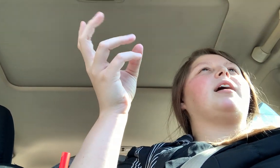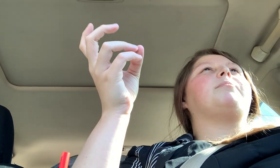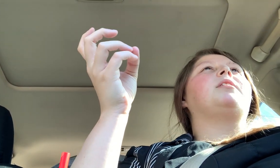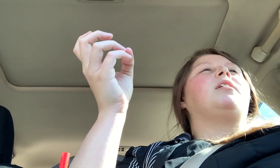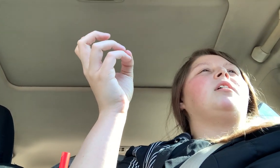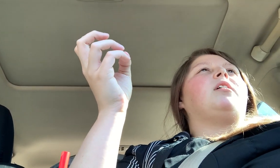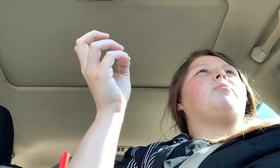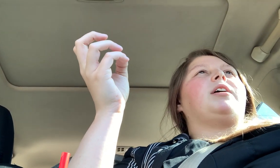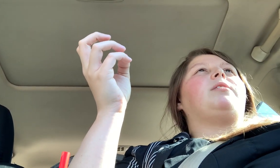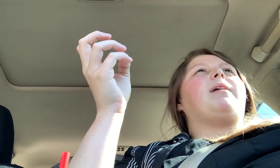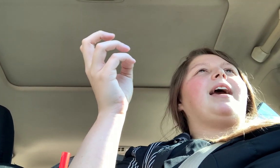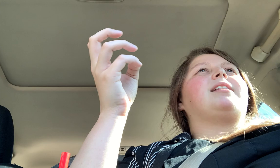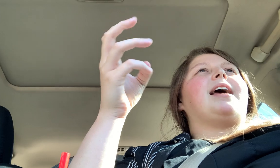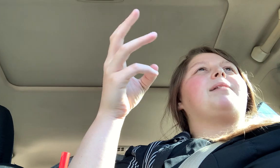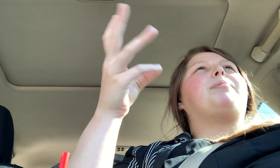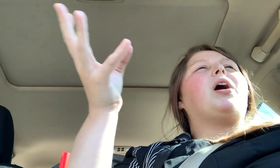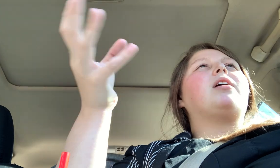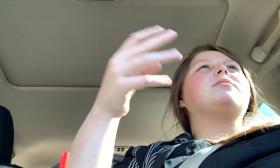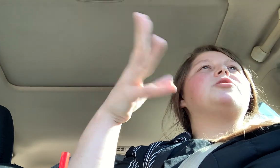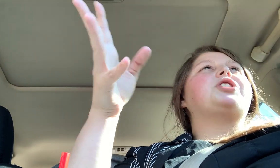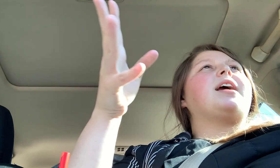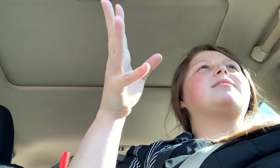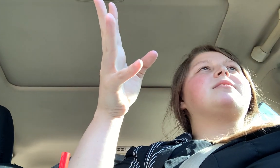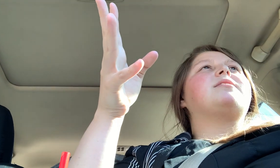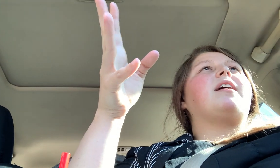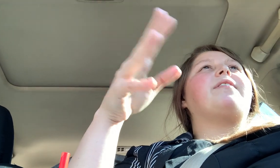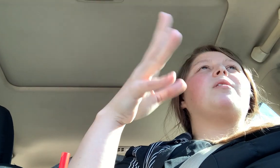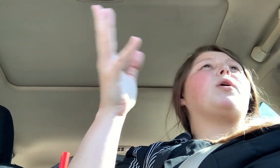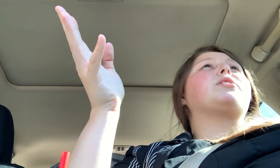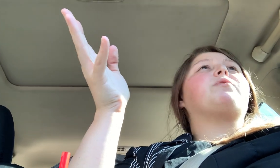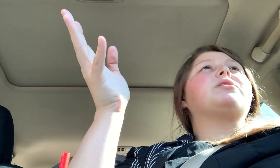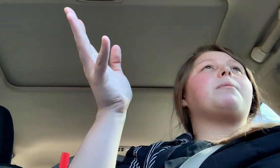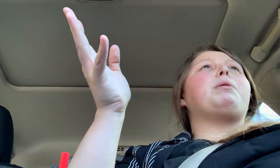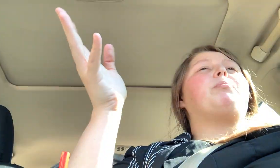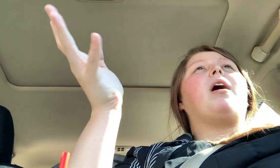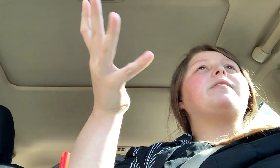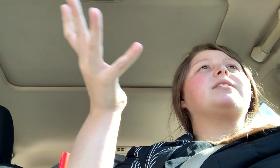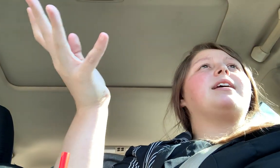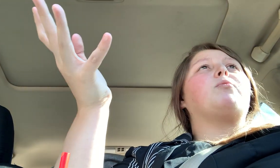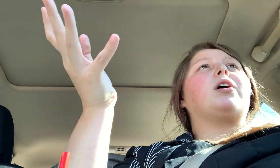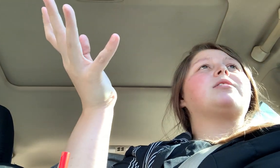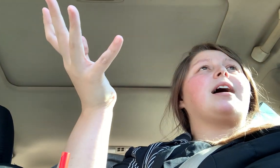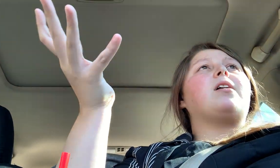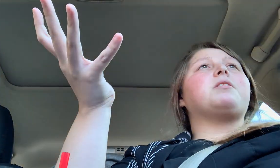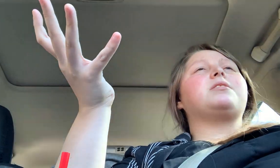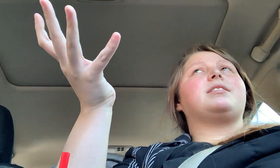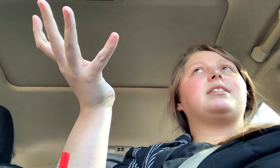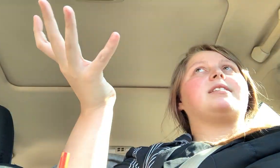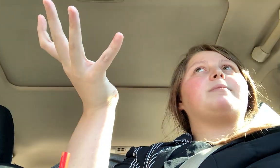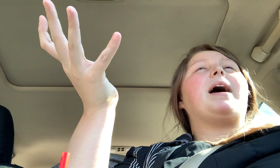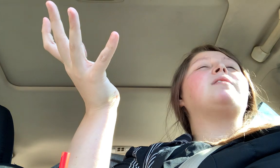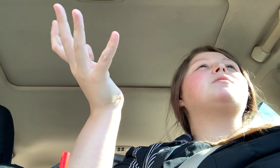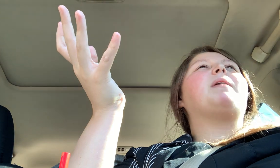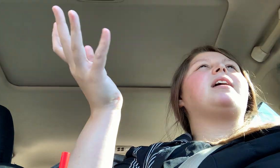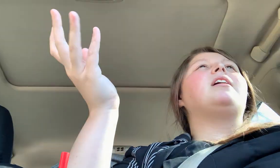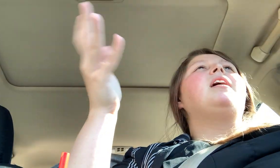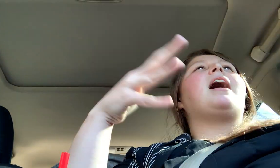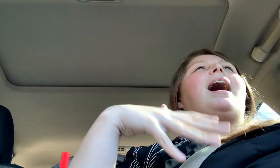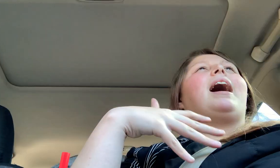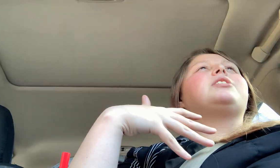where you ate like bars and shakes and stuff. And it works for some people. Obviously it worked. I lost 60 pounds, but I had